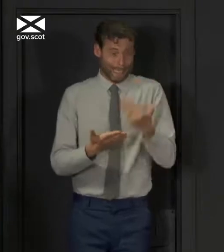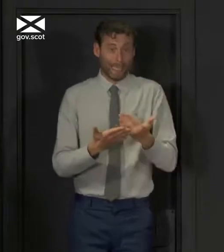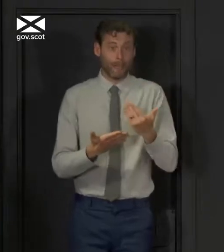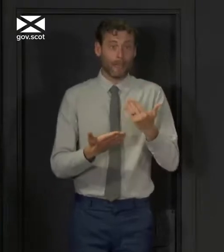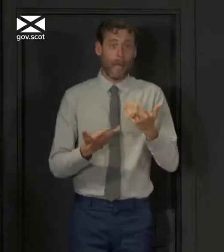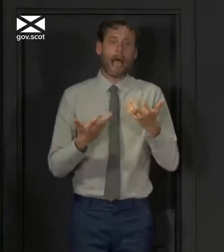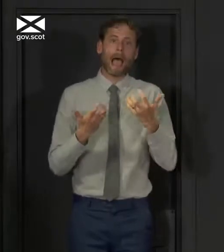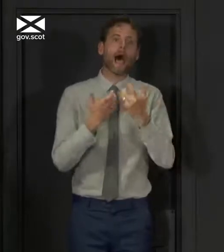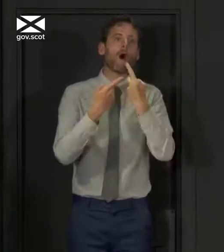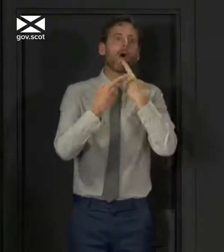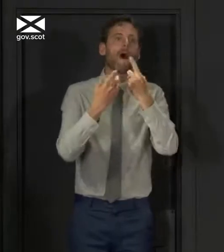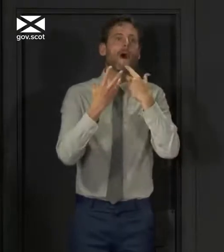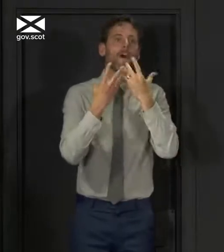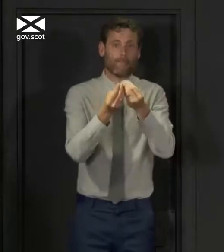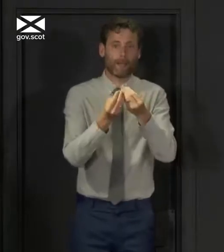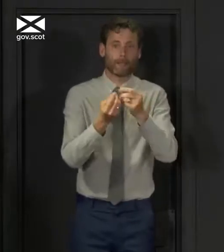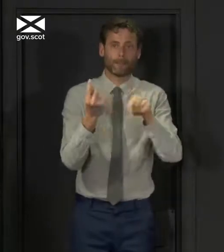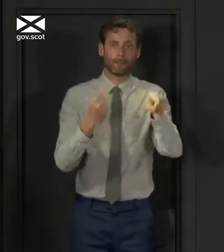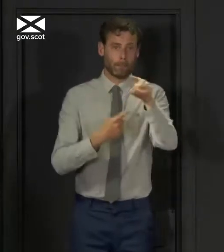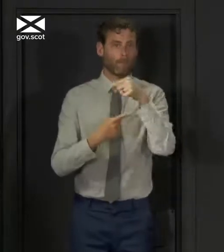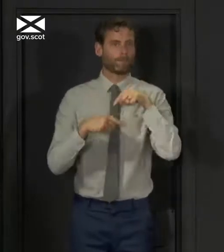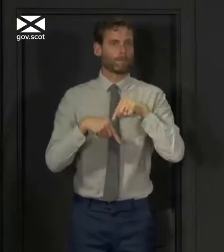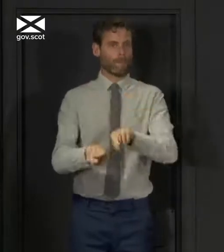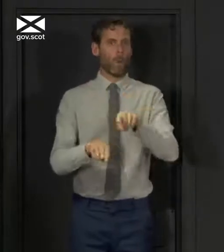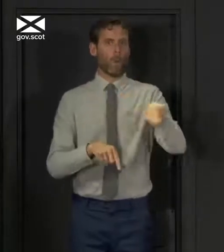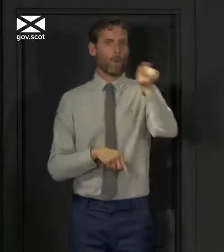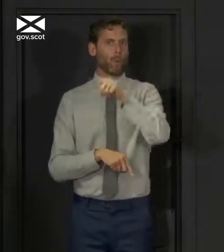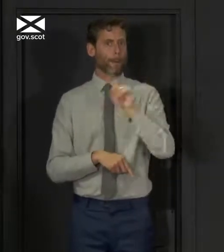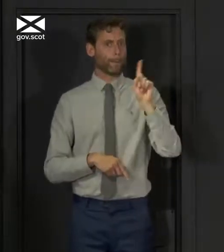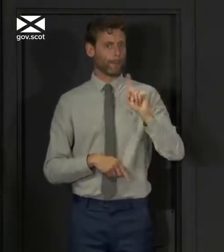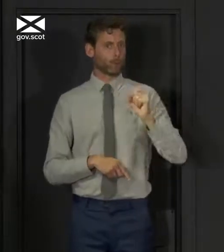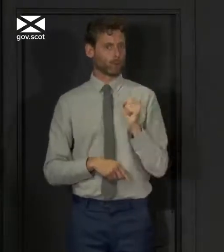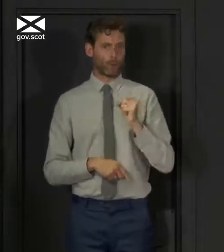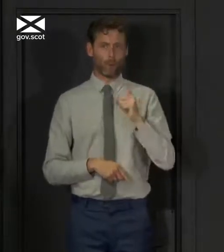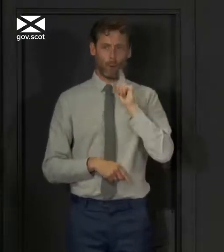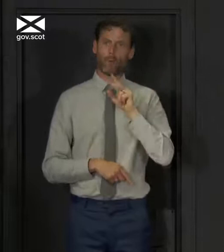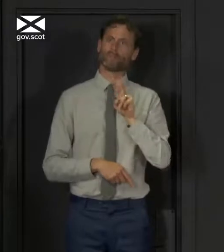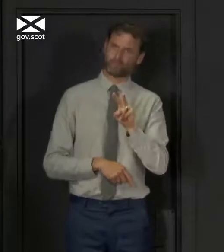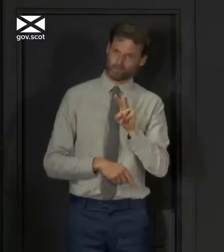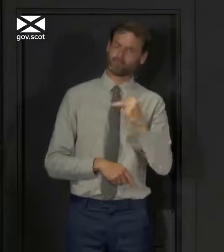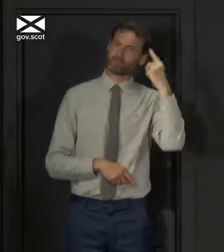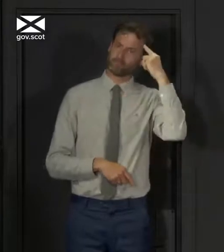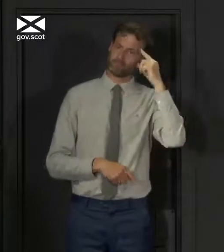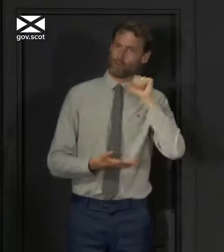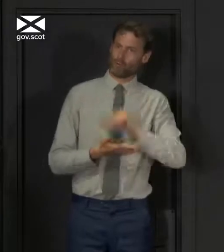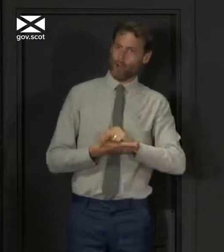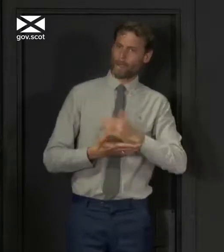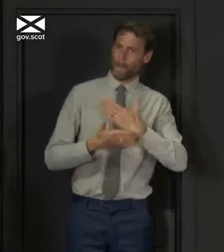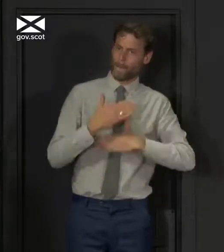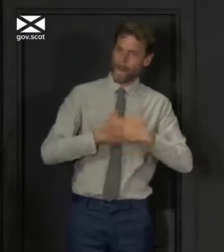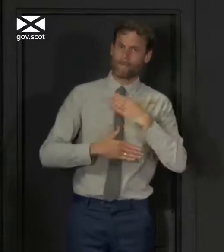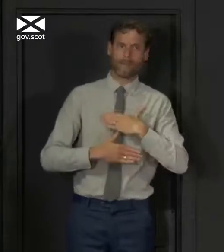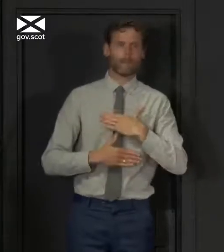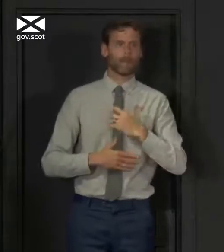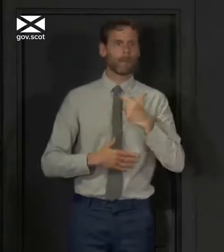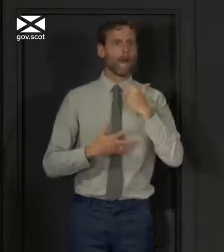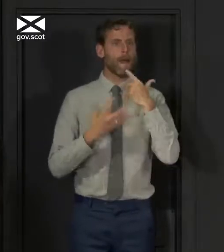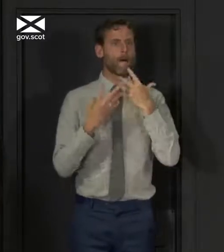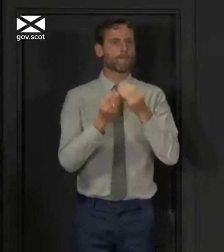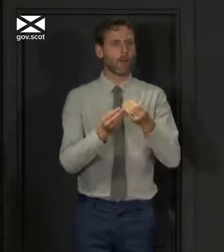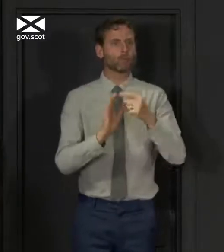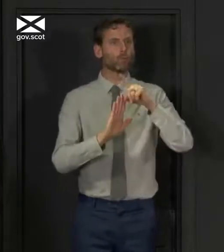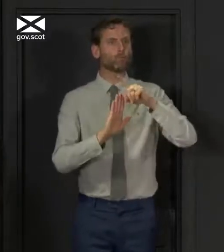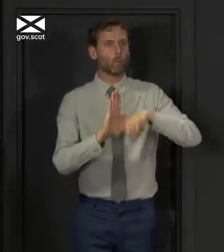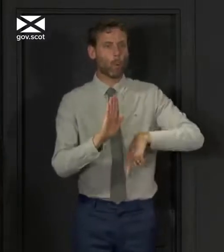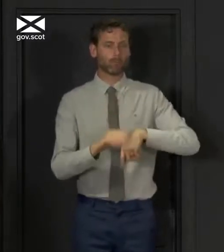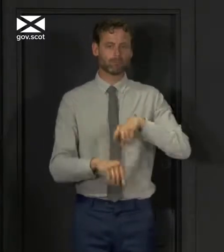few weeks, to expect people of Scotland to do the right thing because that is what they have been doing and to follow the advice, the rules and